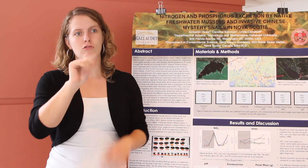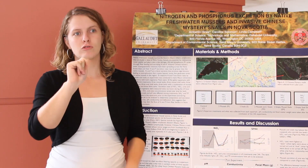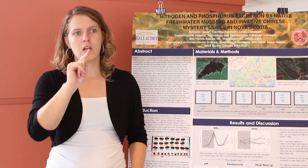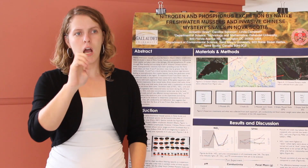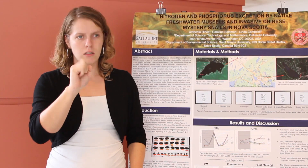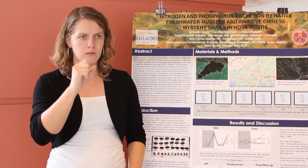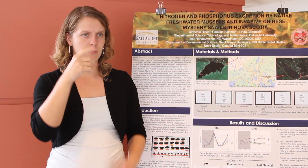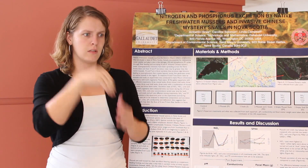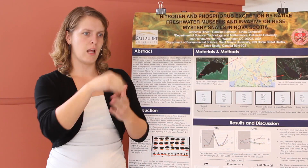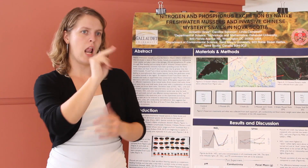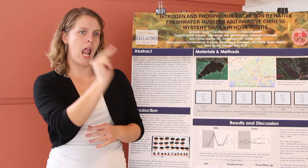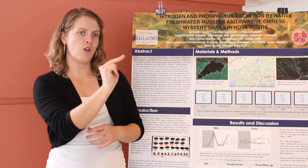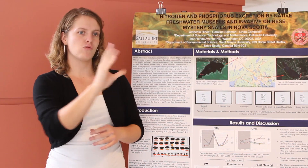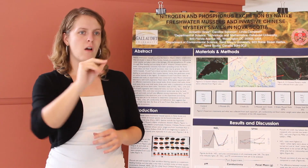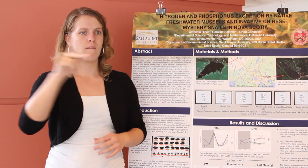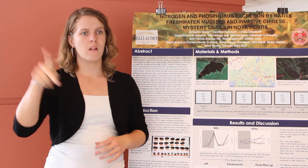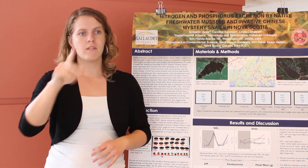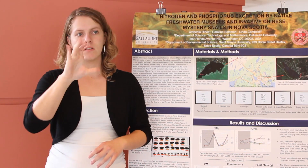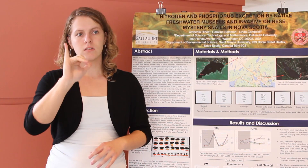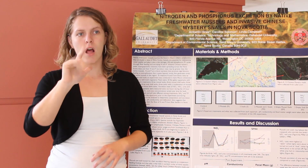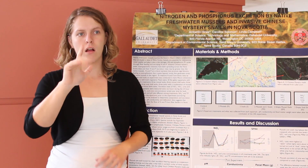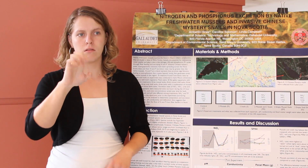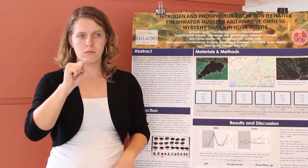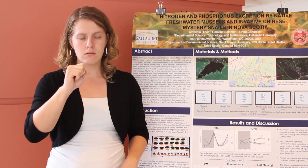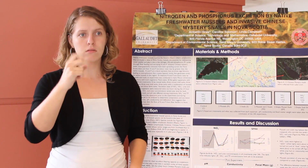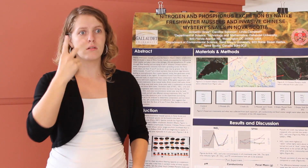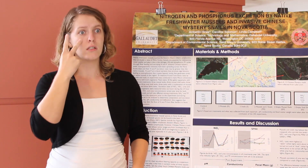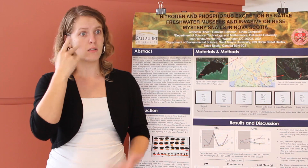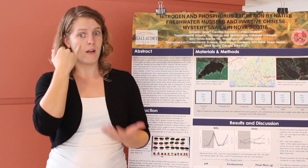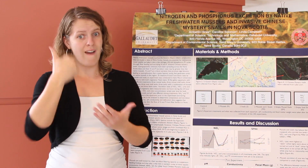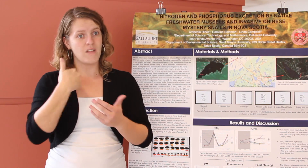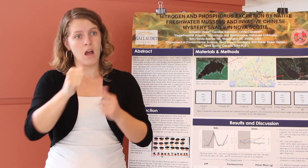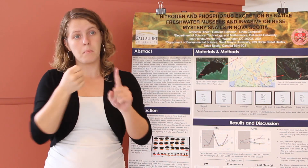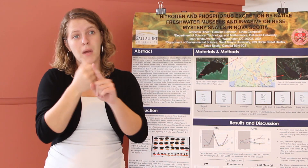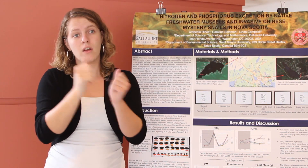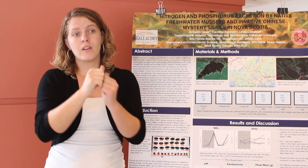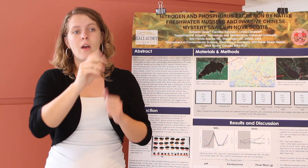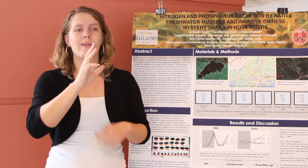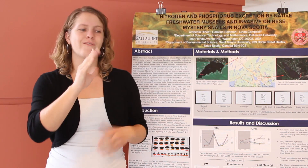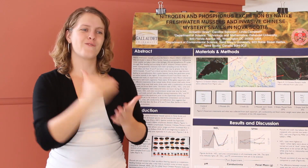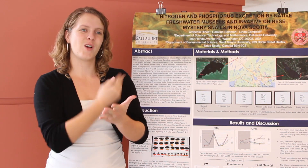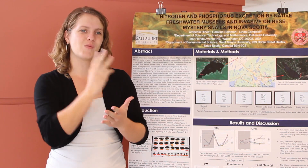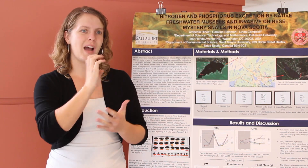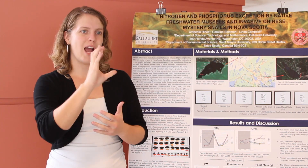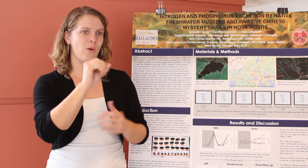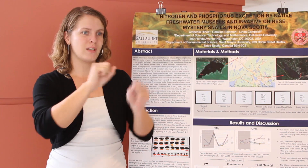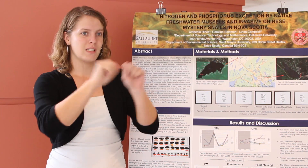nitrogen and phosphorus cycles, and to measure any impact on the freshwater's ecosystem.